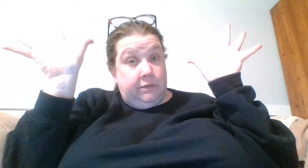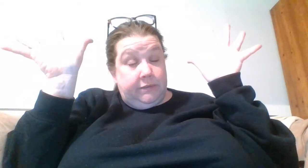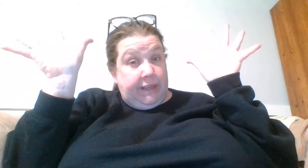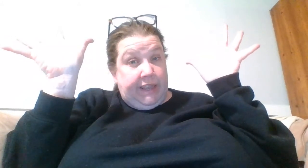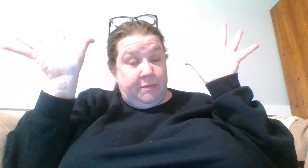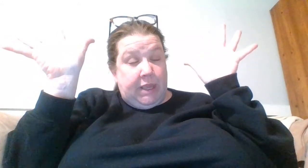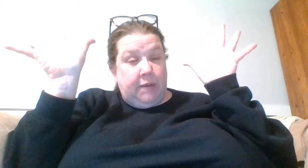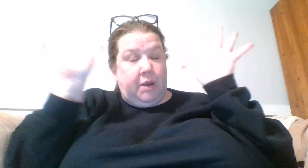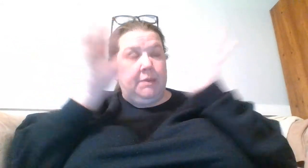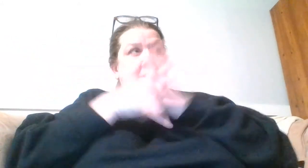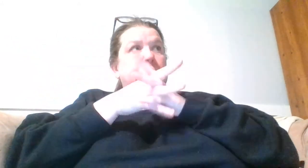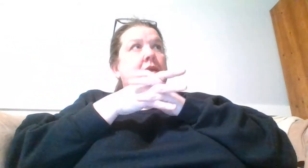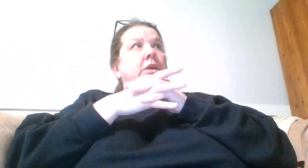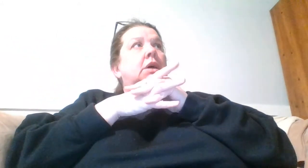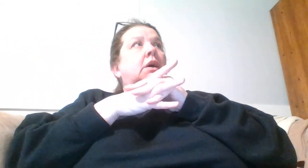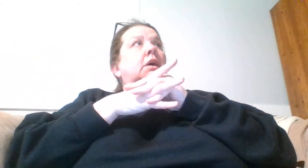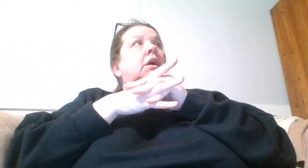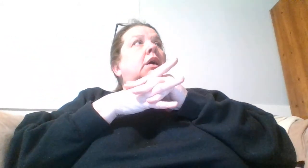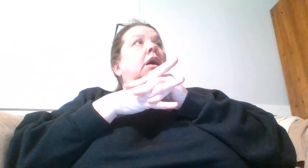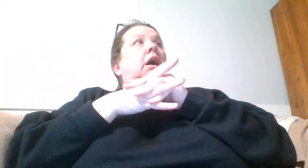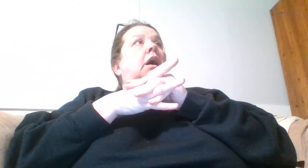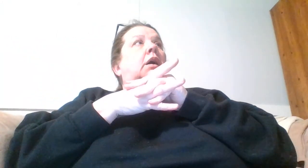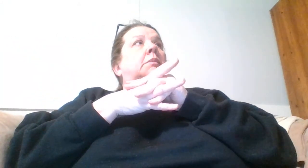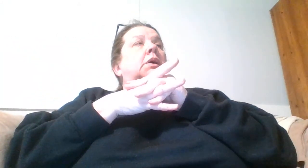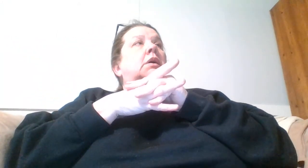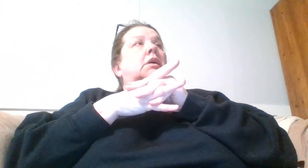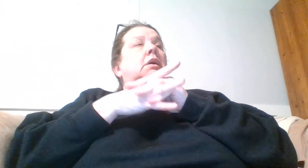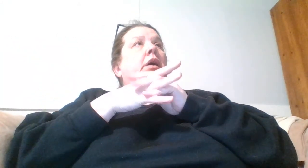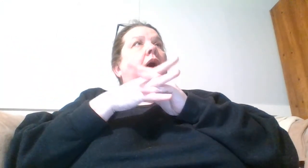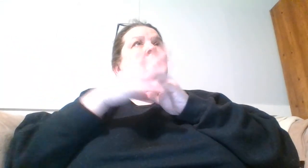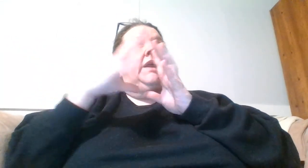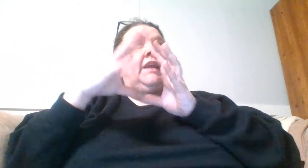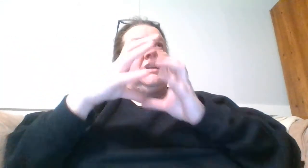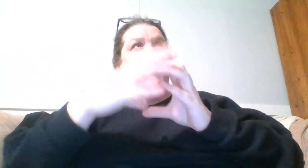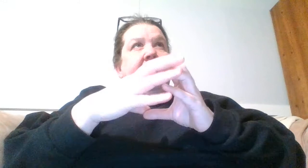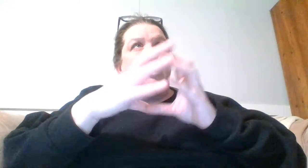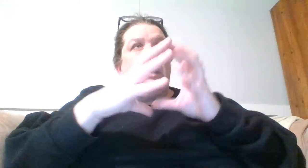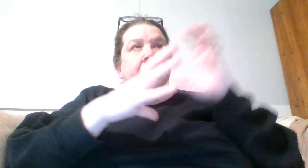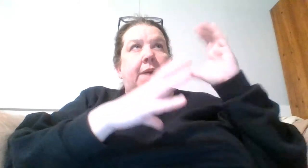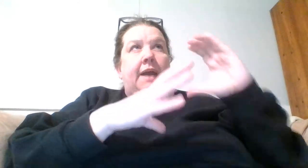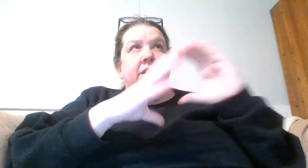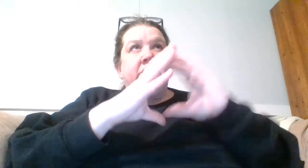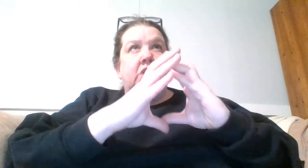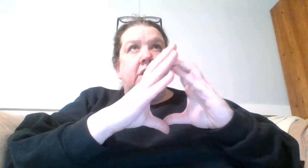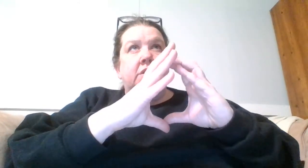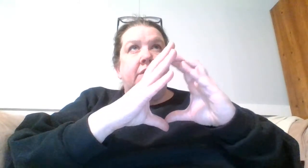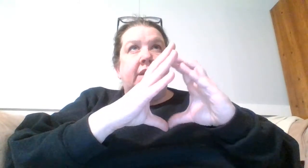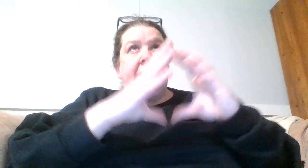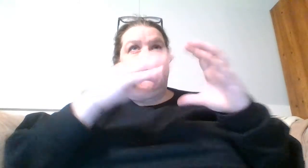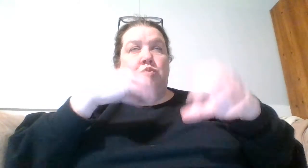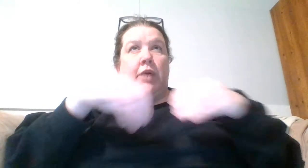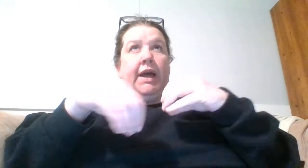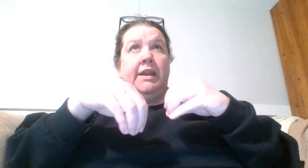can't make any promises um what I'd like to find out like the pattern is charted so that he's red